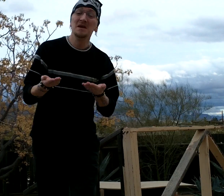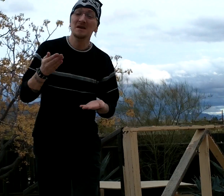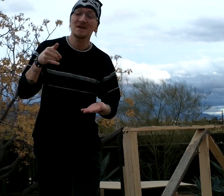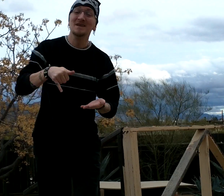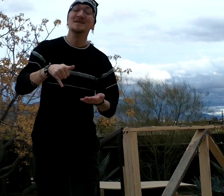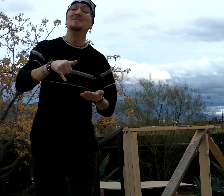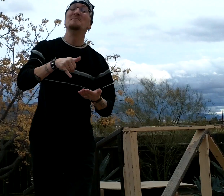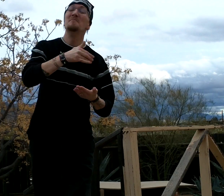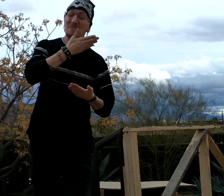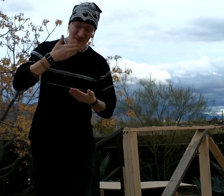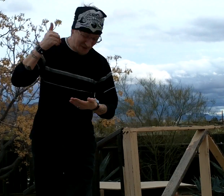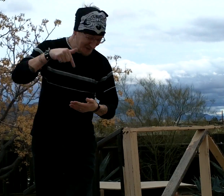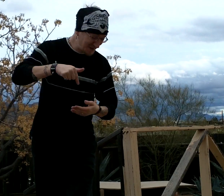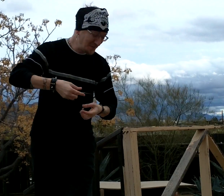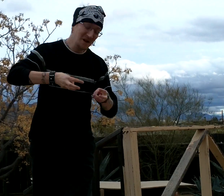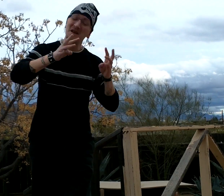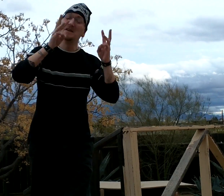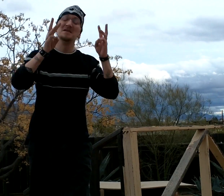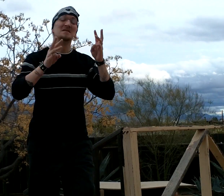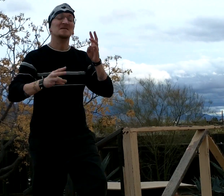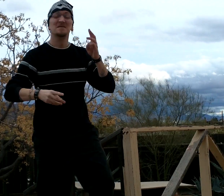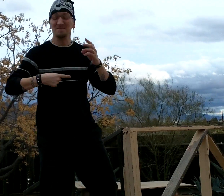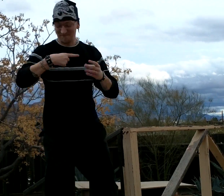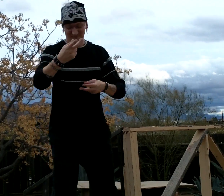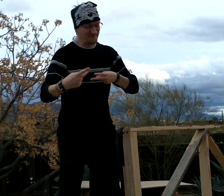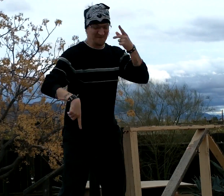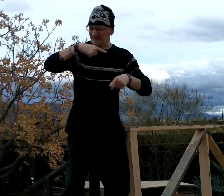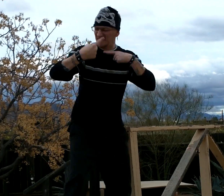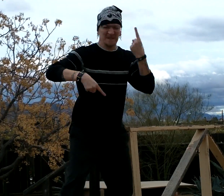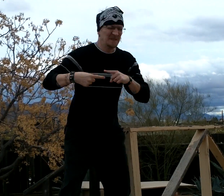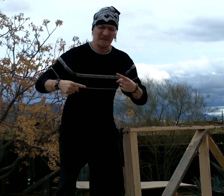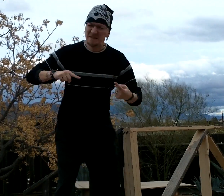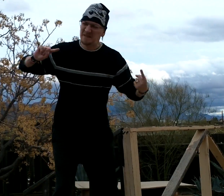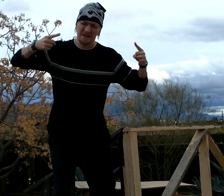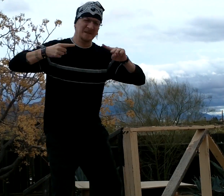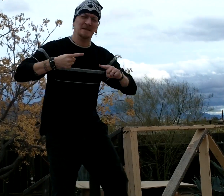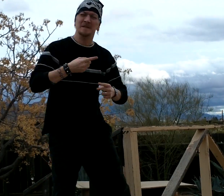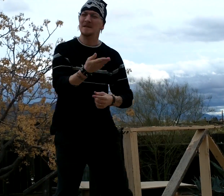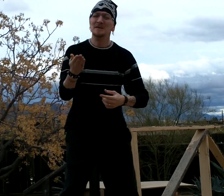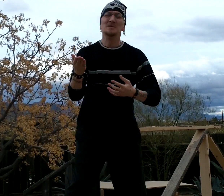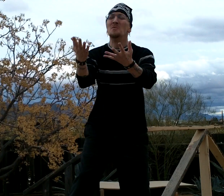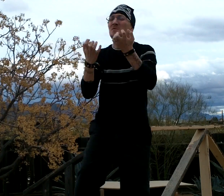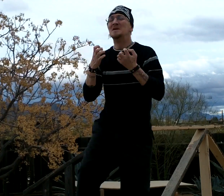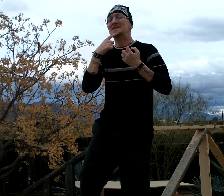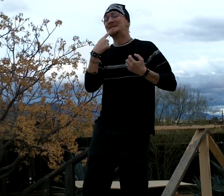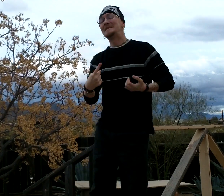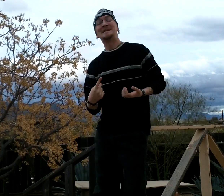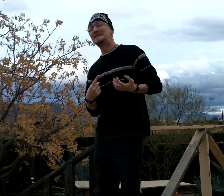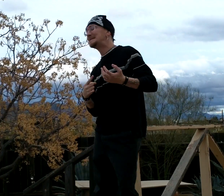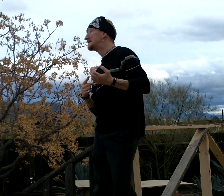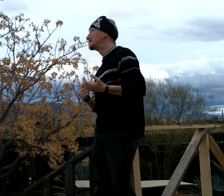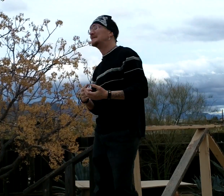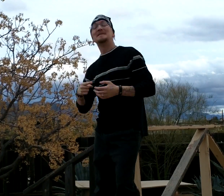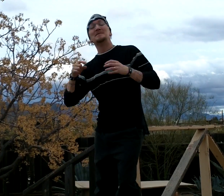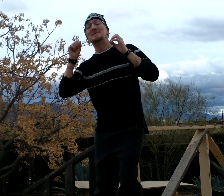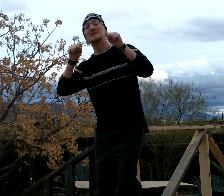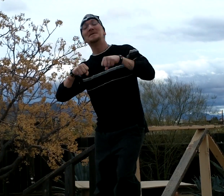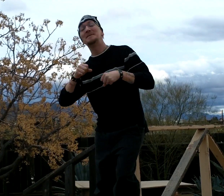it's better this way We'd hurt each other with the things we want to say We could've been so good